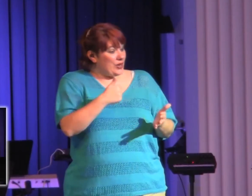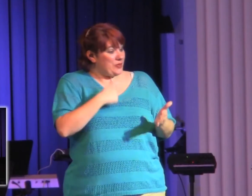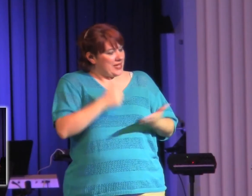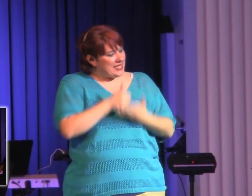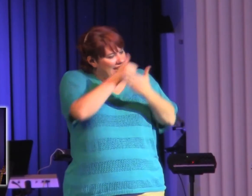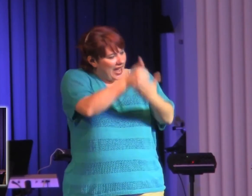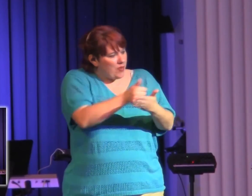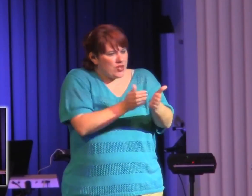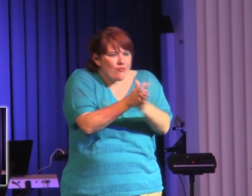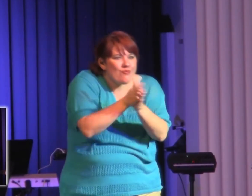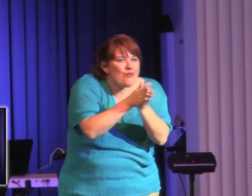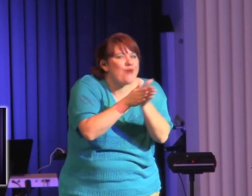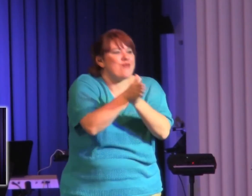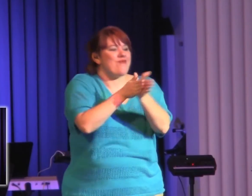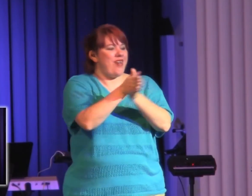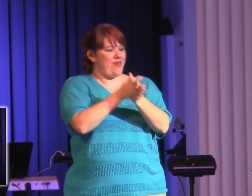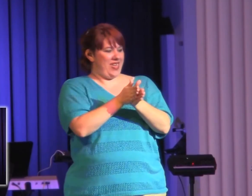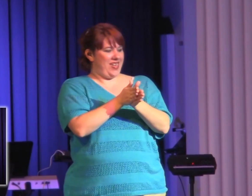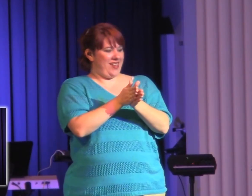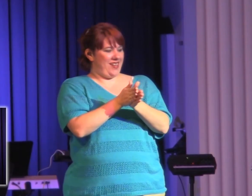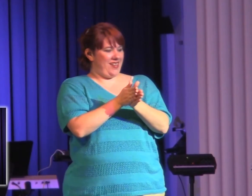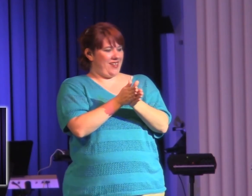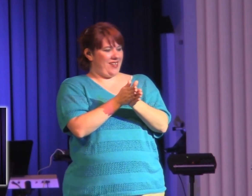It's going to motivate me. It's going to make me better.